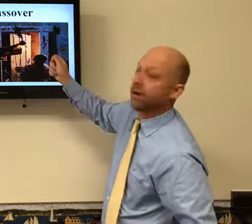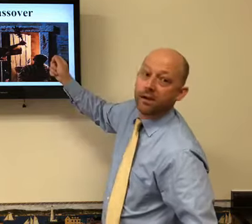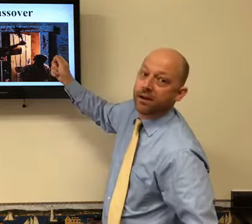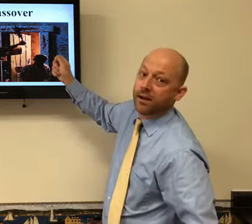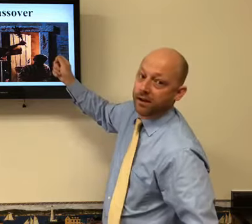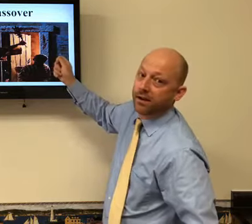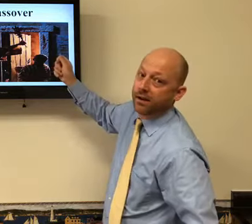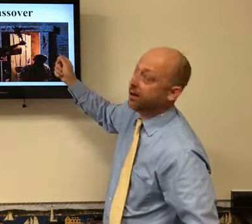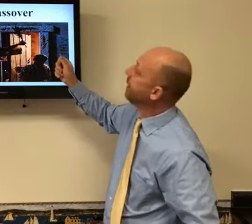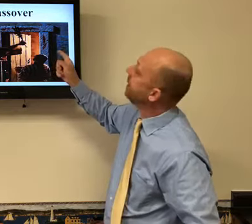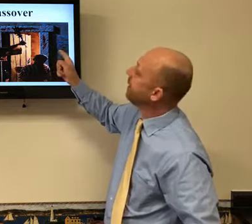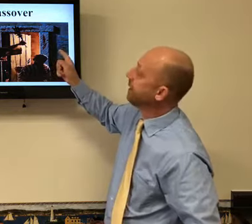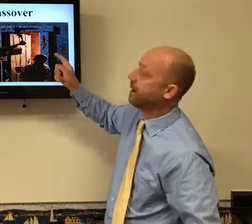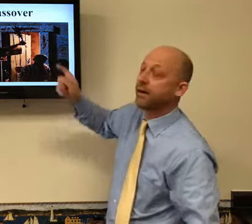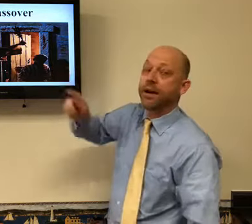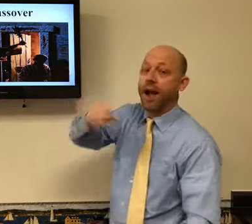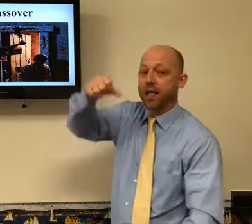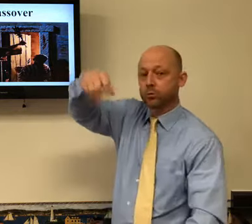doorposts, on the sides and on the top of the door.